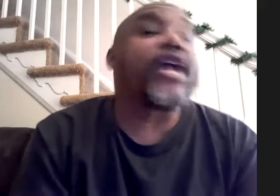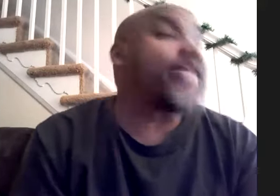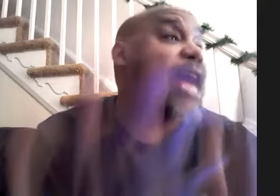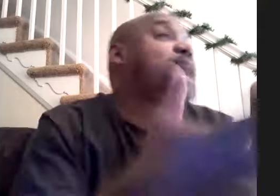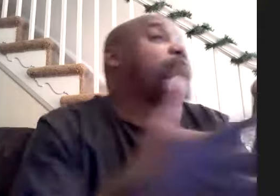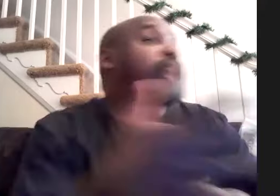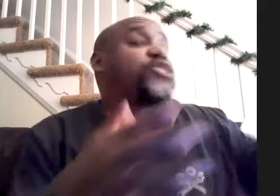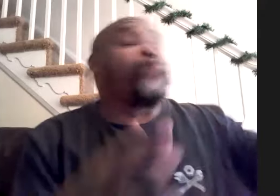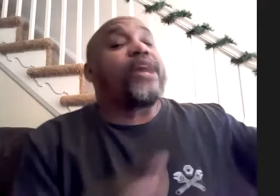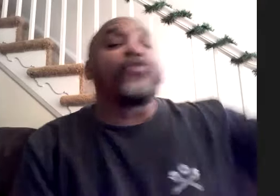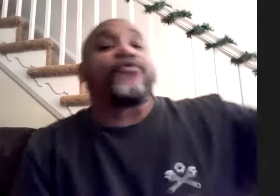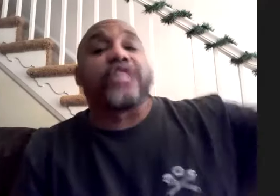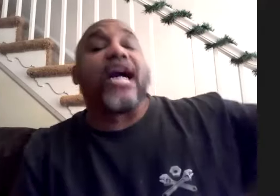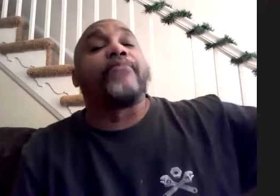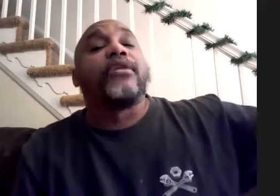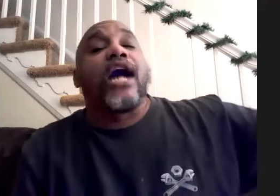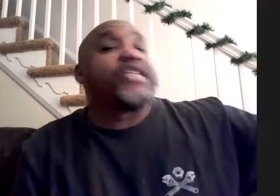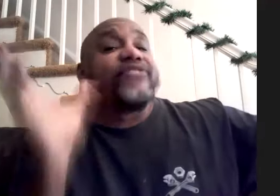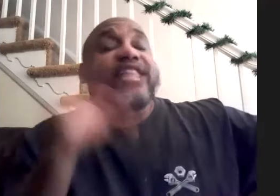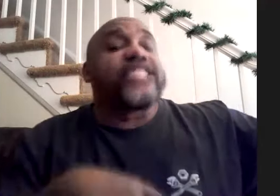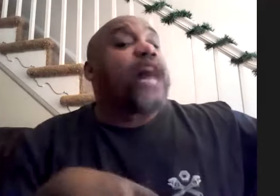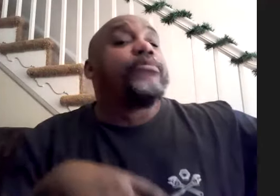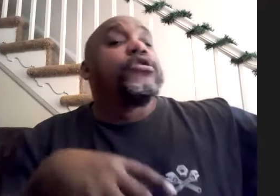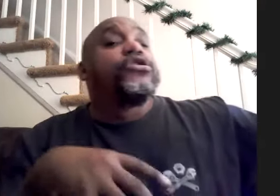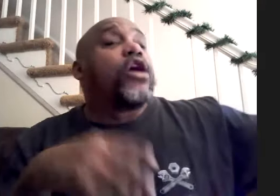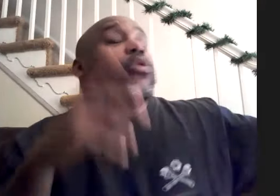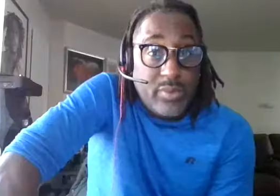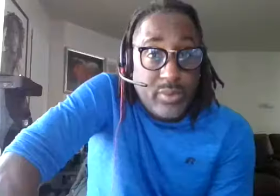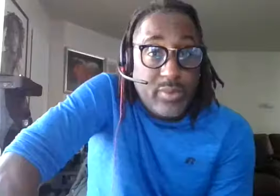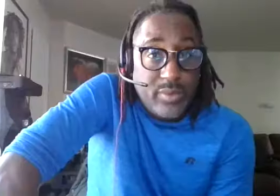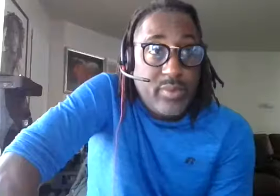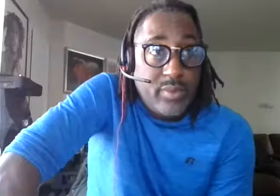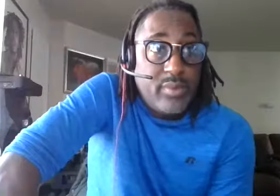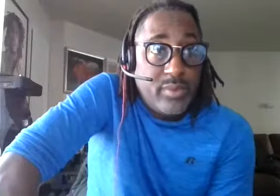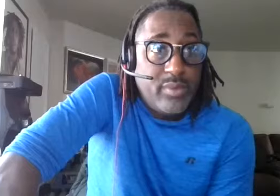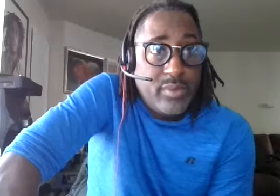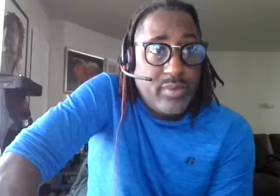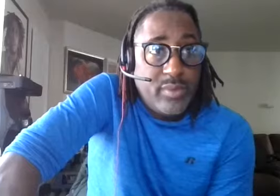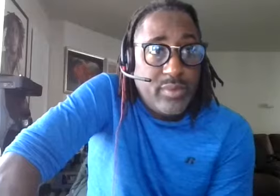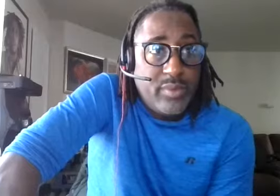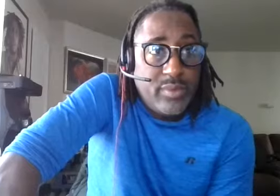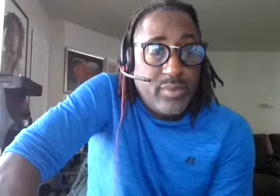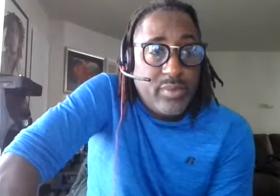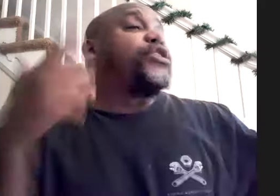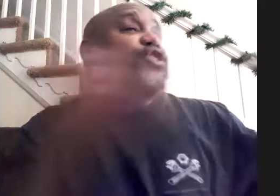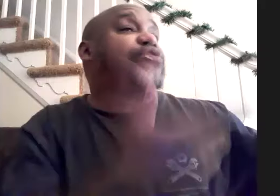at that time i was actually playing music full-time i didn't have a day job so that was kind of that was kind of difficult for me to do that